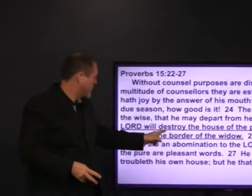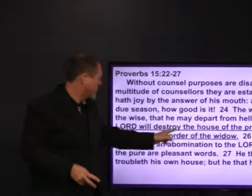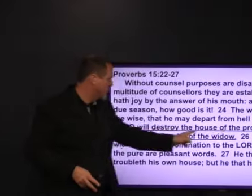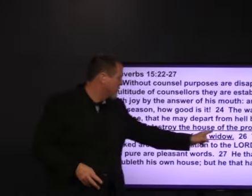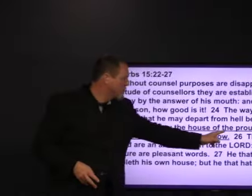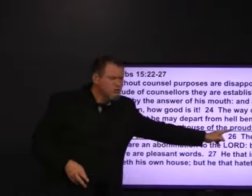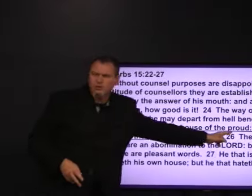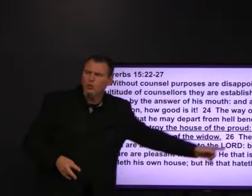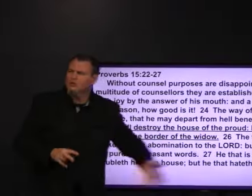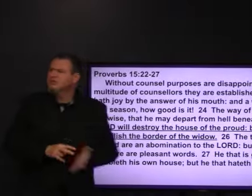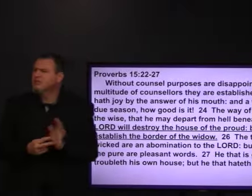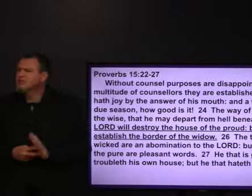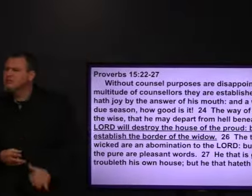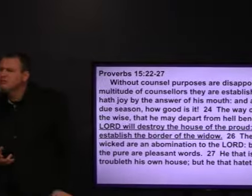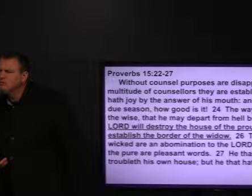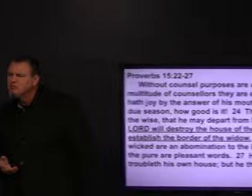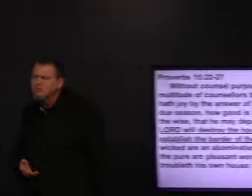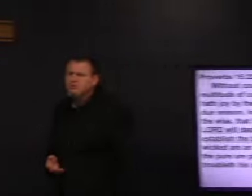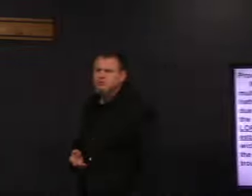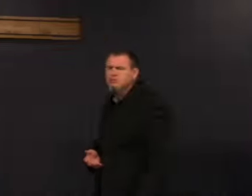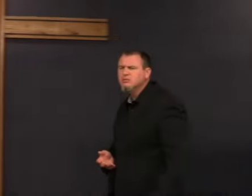destroying the house of the crowd. Ooh!